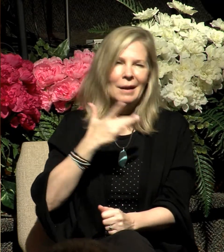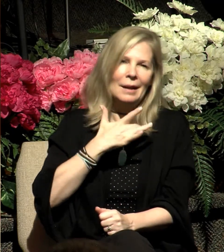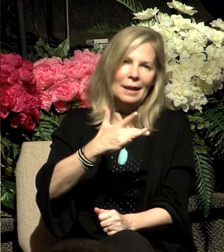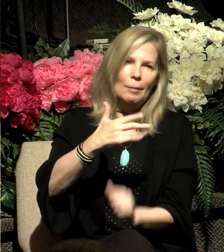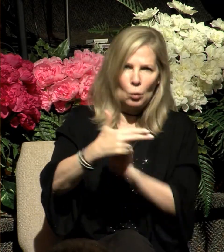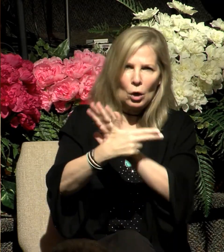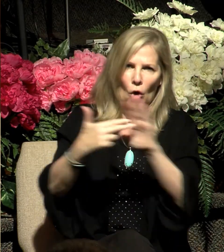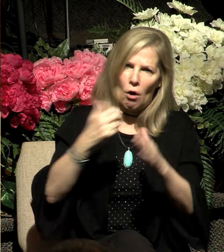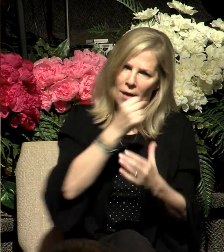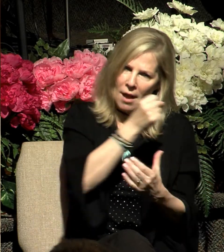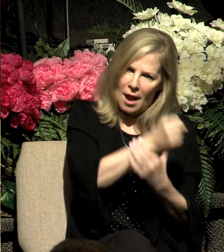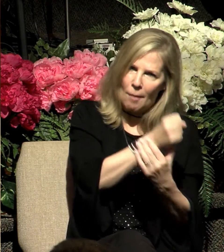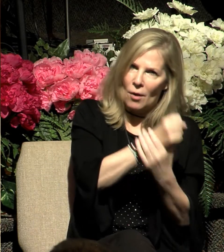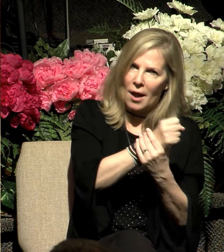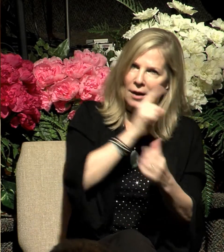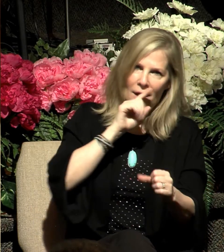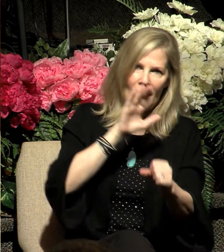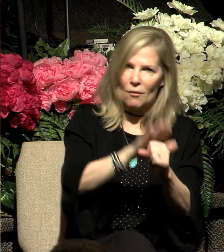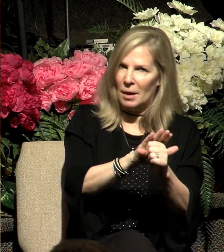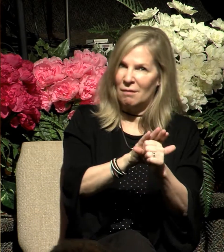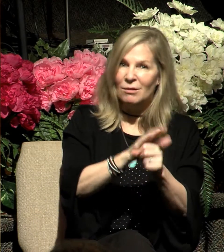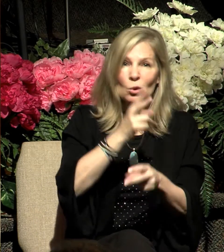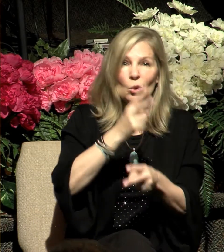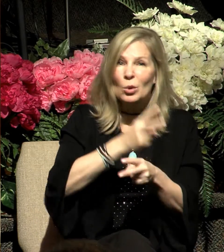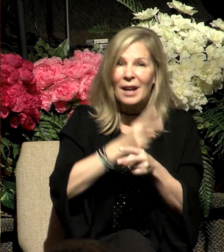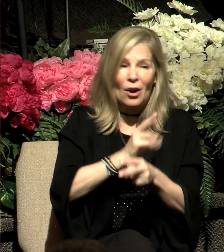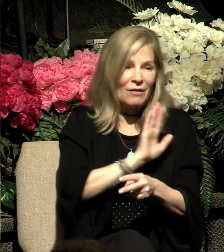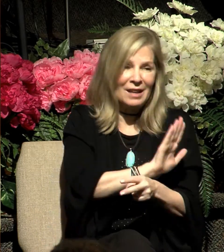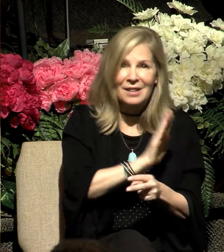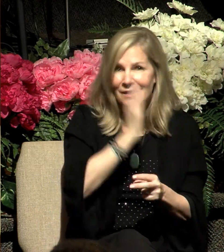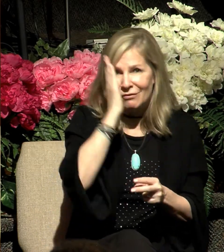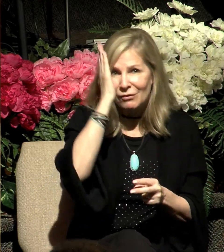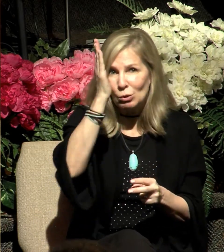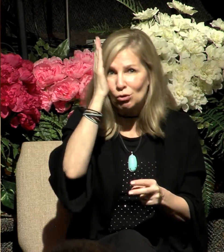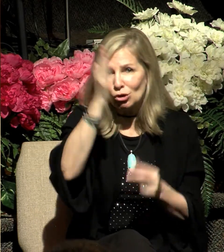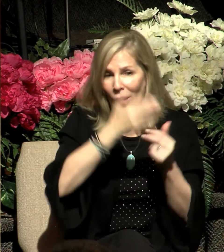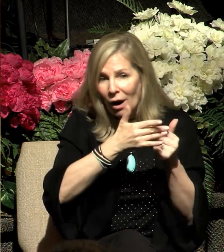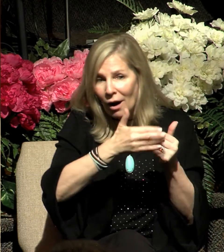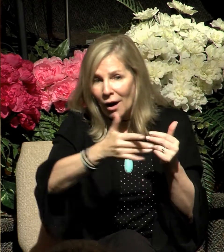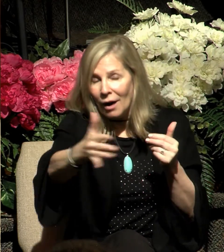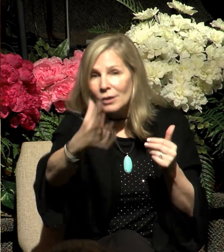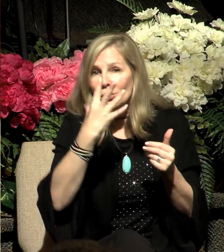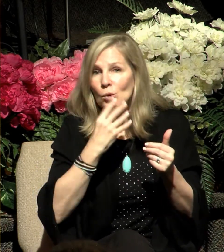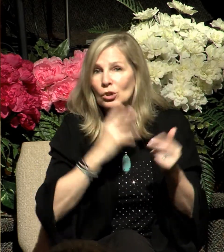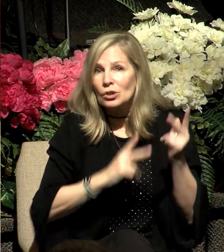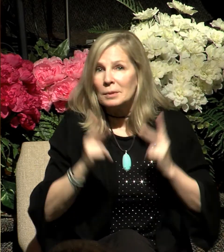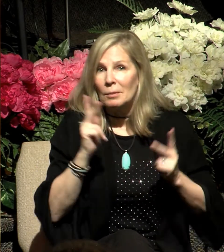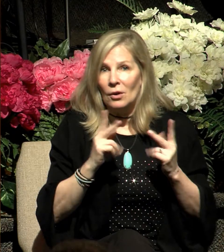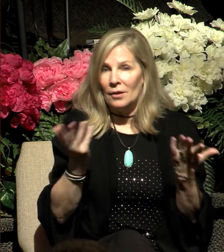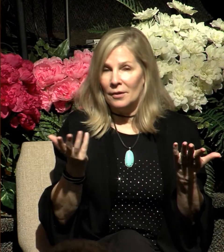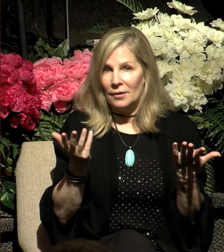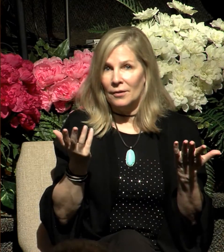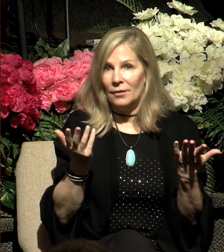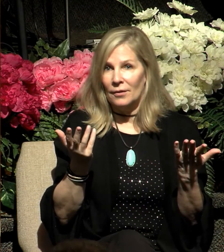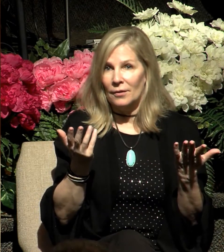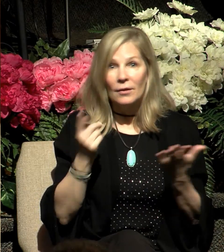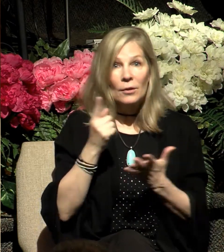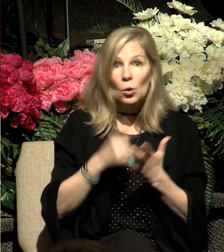care for the descendants of Abraham, to care for the Jewish people. And what he was doing in speaking